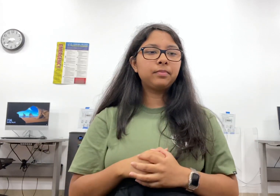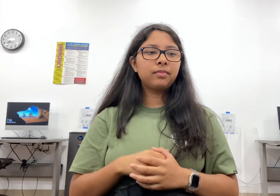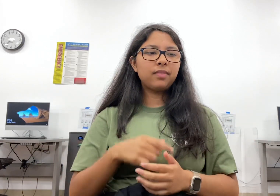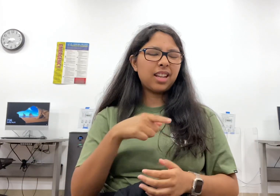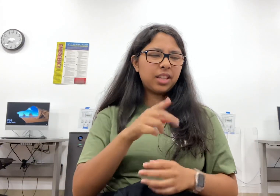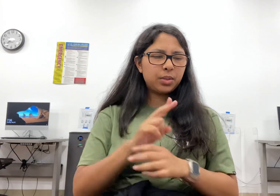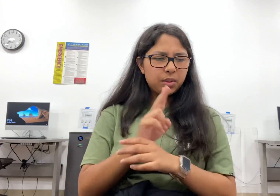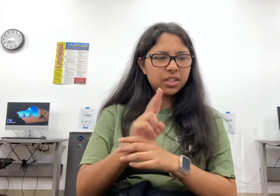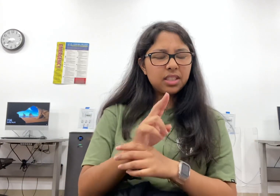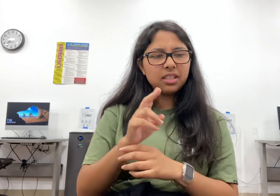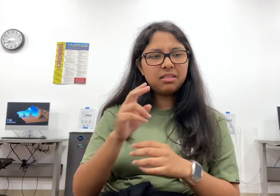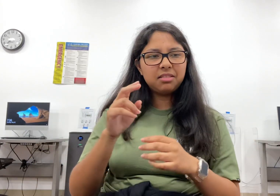building.